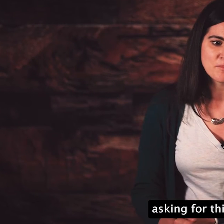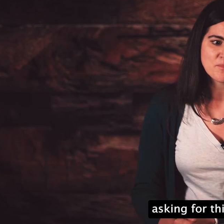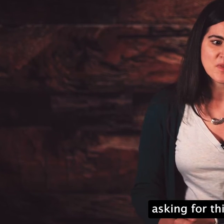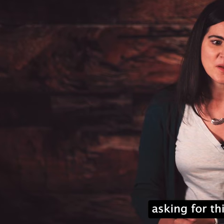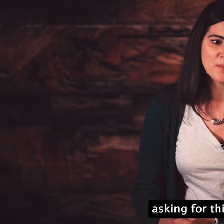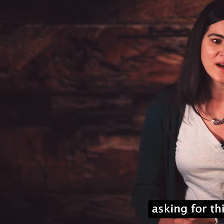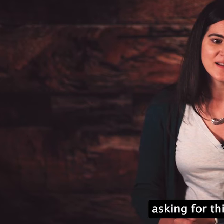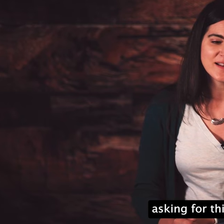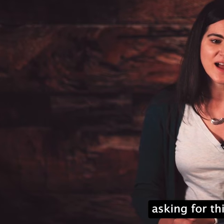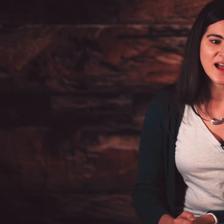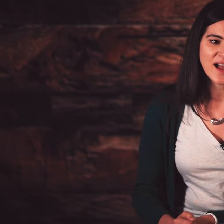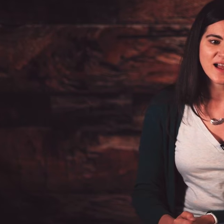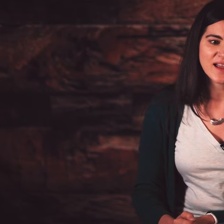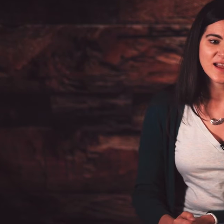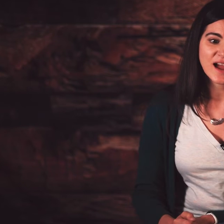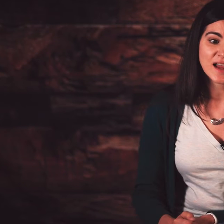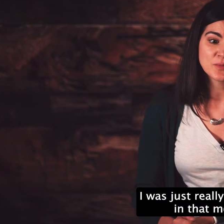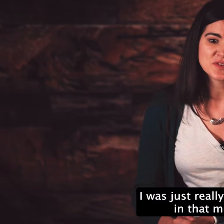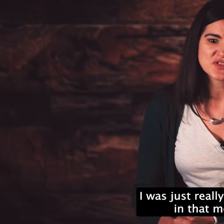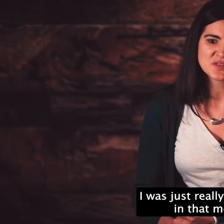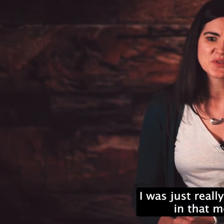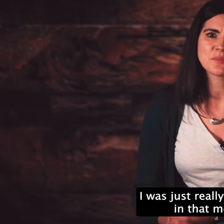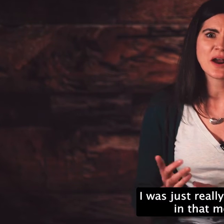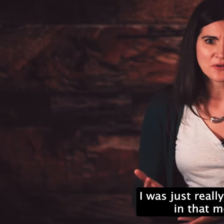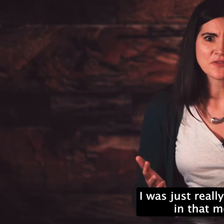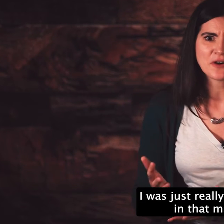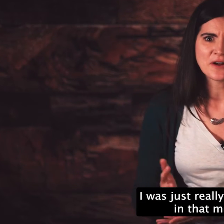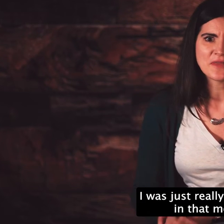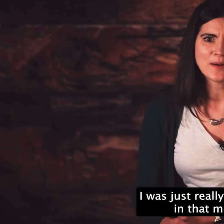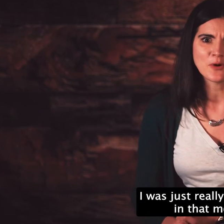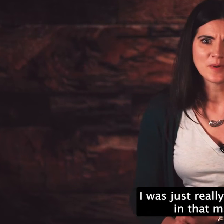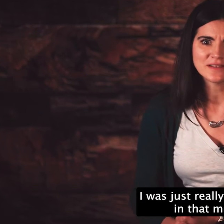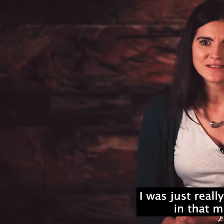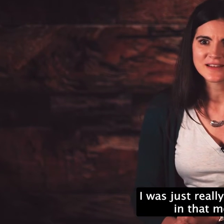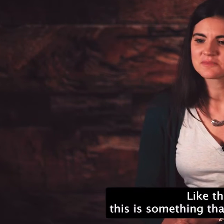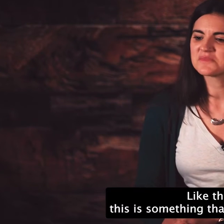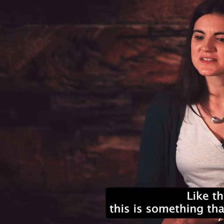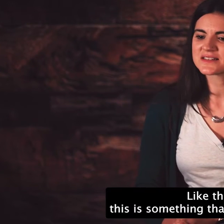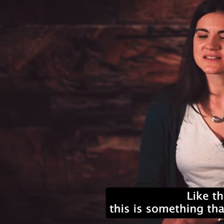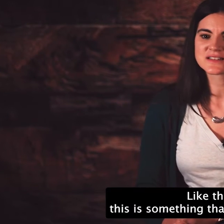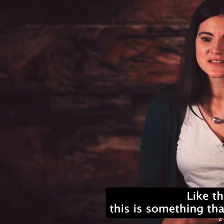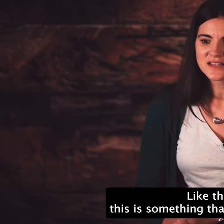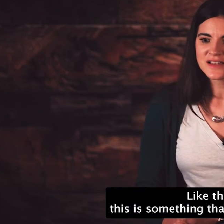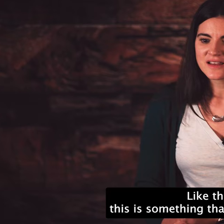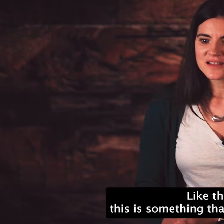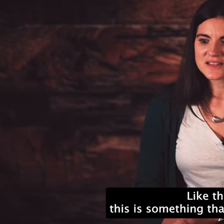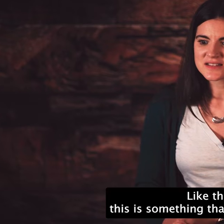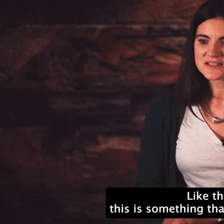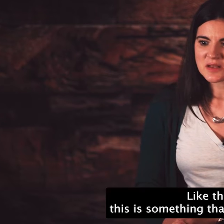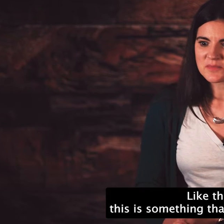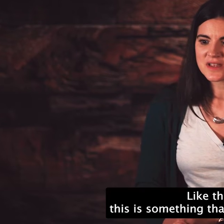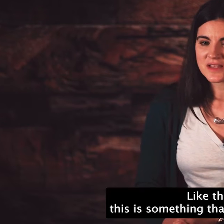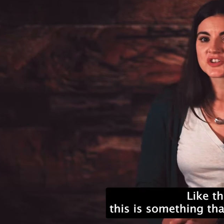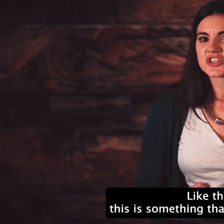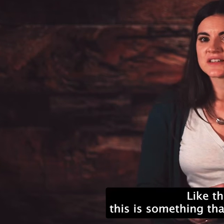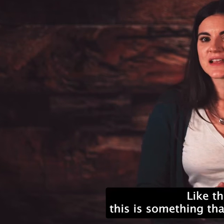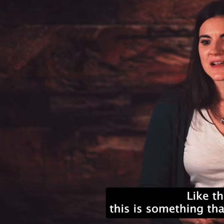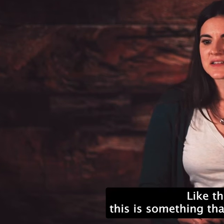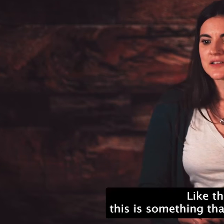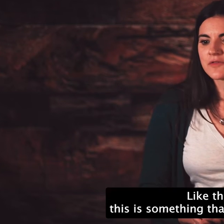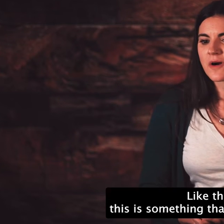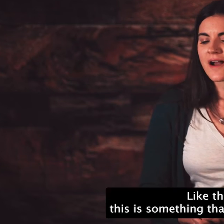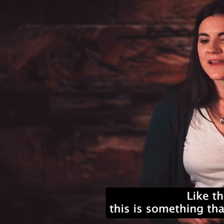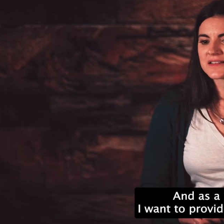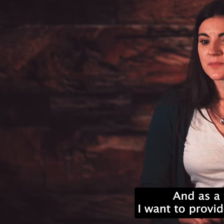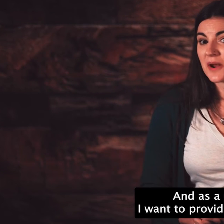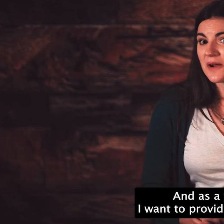Um, but I was just really proud of her in that moment. Like this is, this is something that she